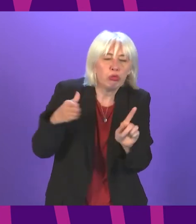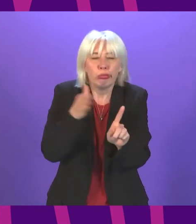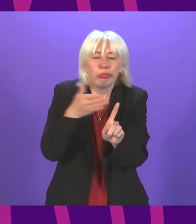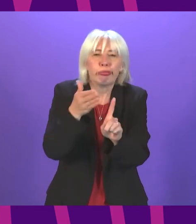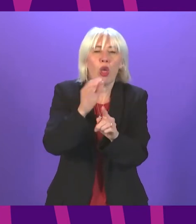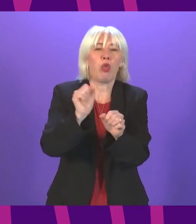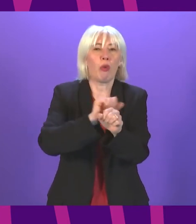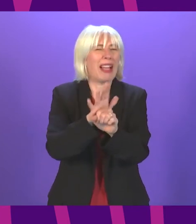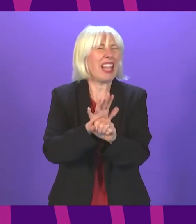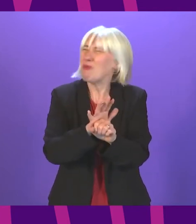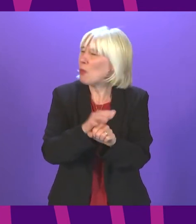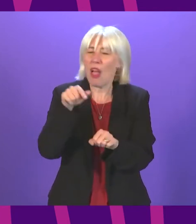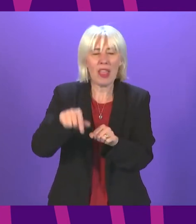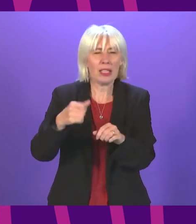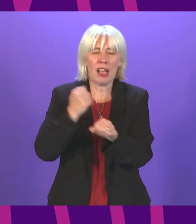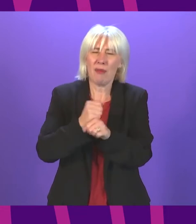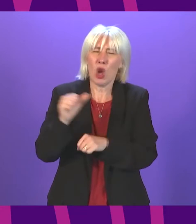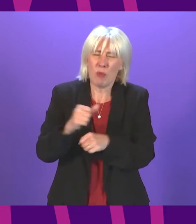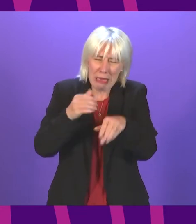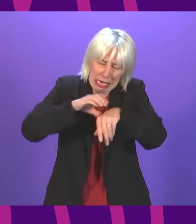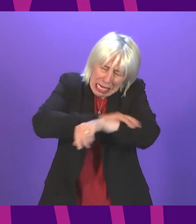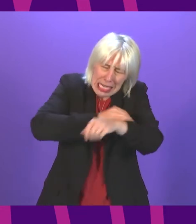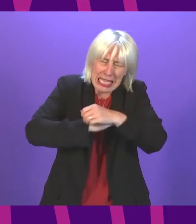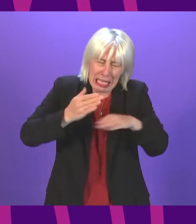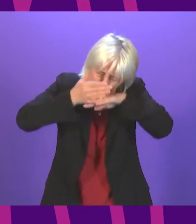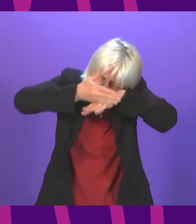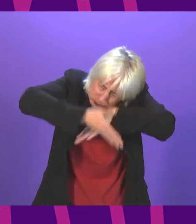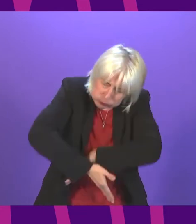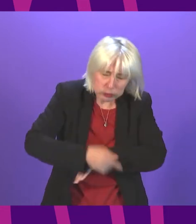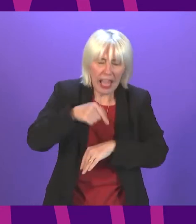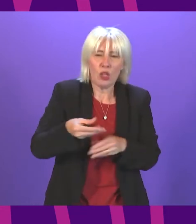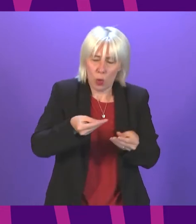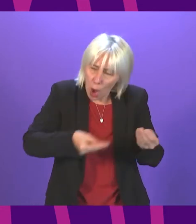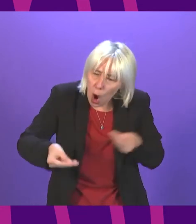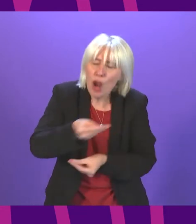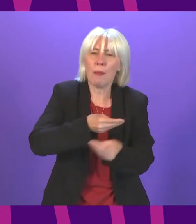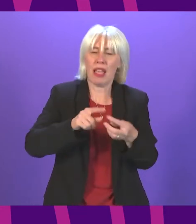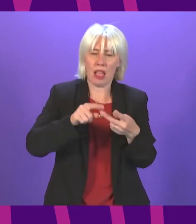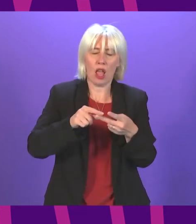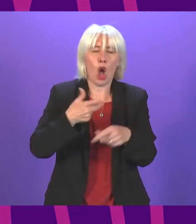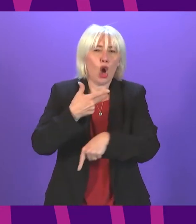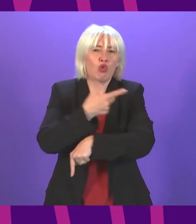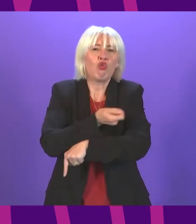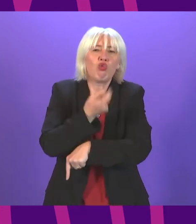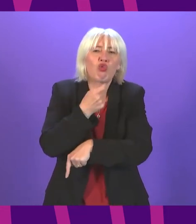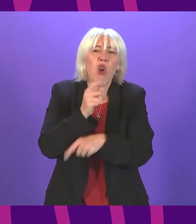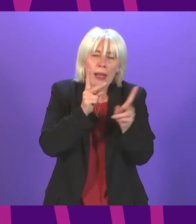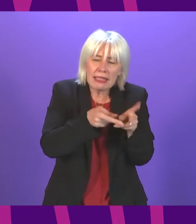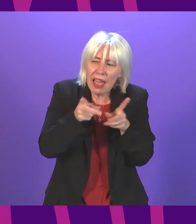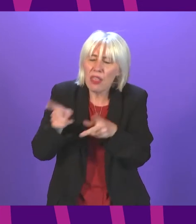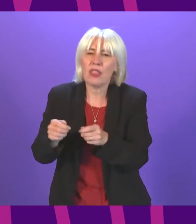should be pouring every single bit of time and effort into our economy, into tackling drug deaths, and into